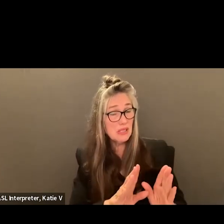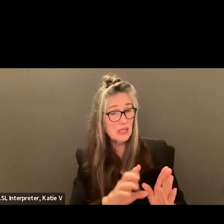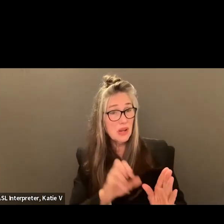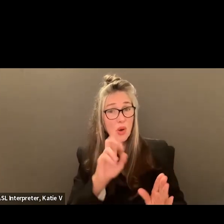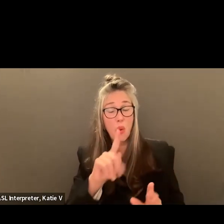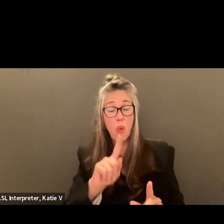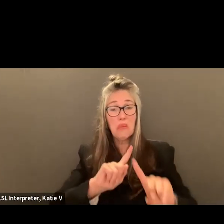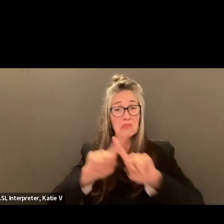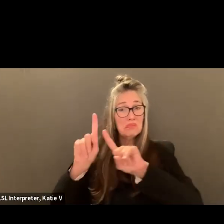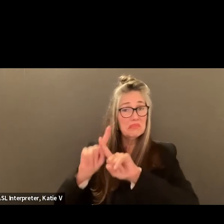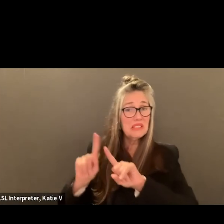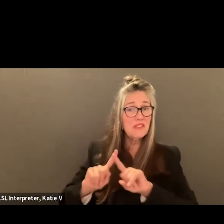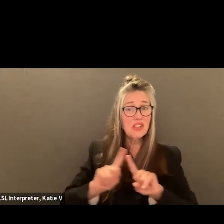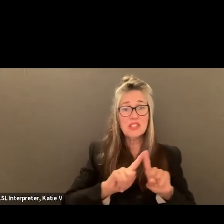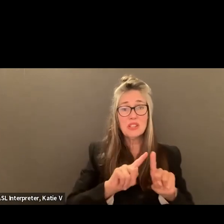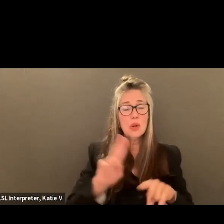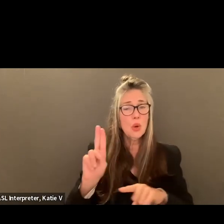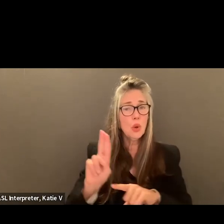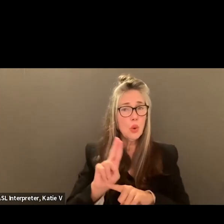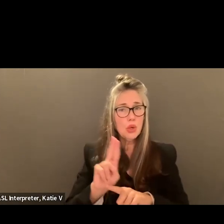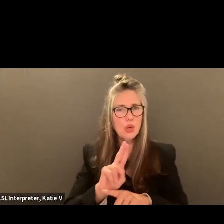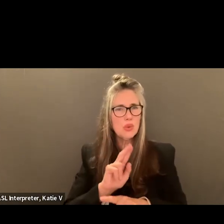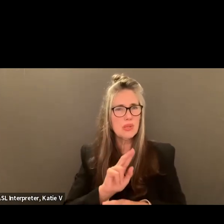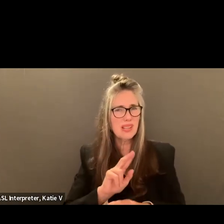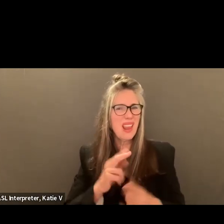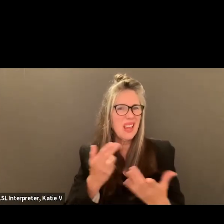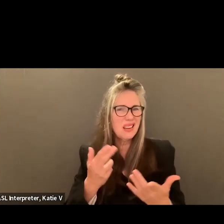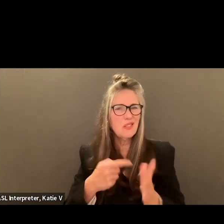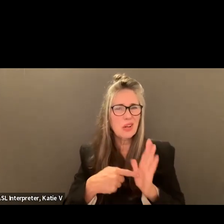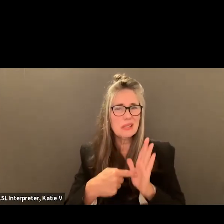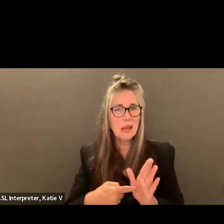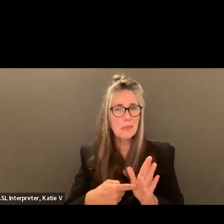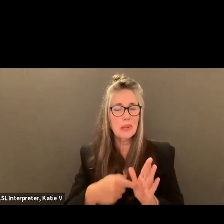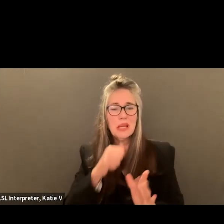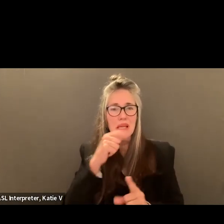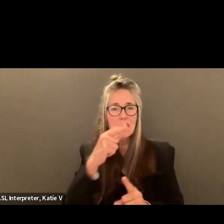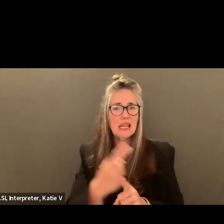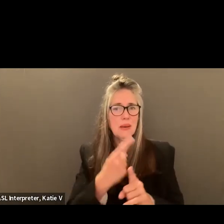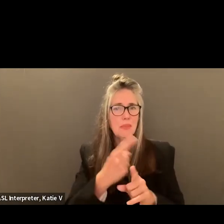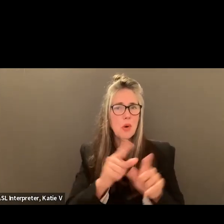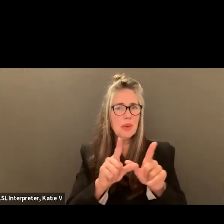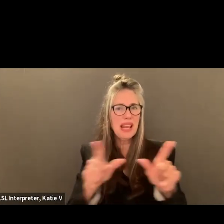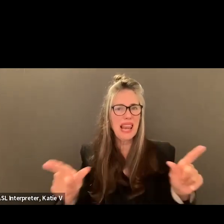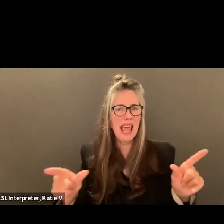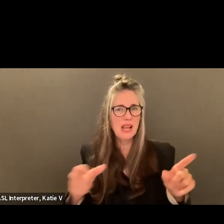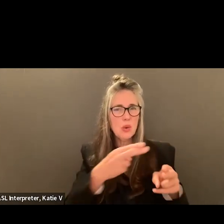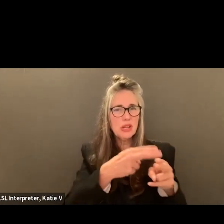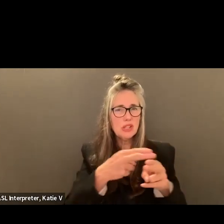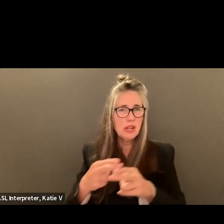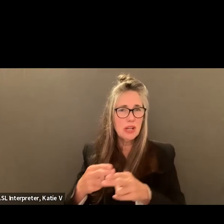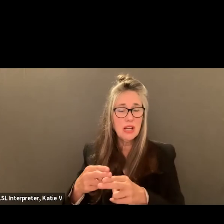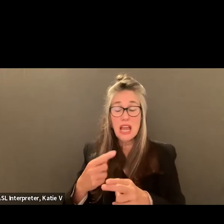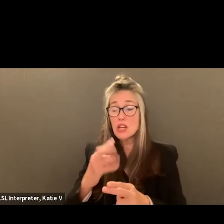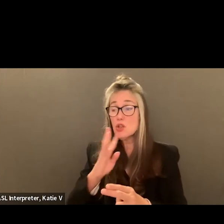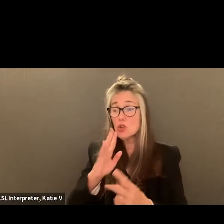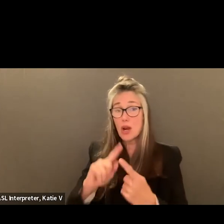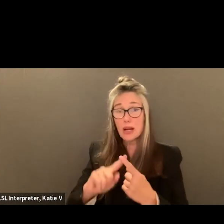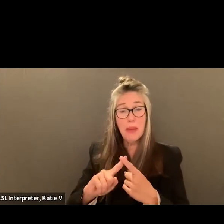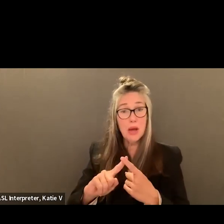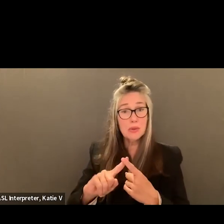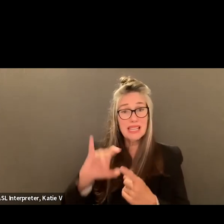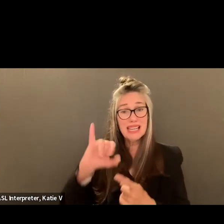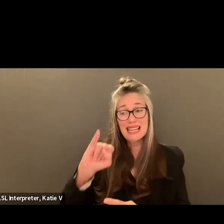that might be using the inappropriate language? And you talk about intent and impact, which is great.